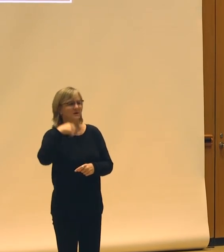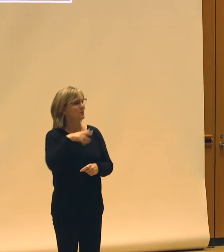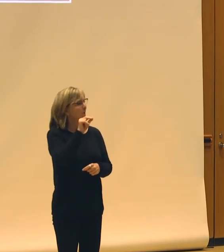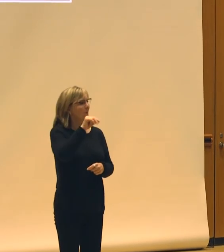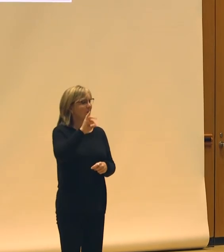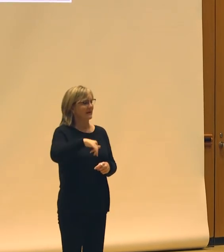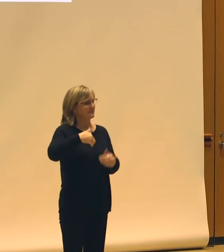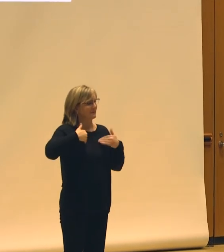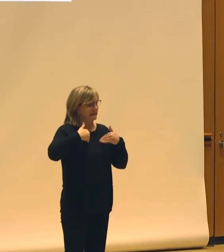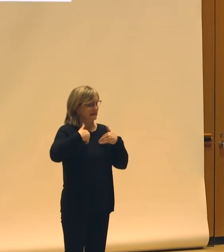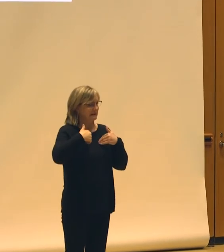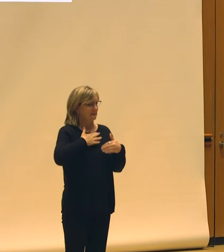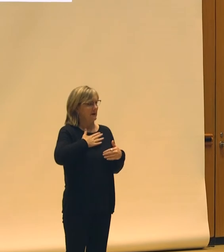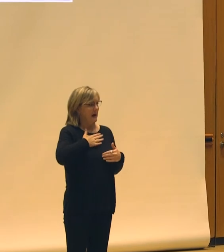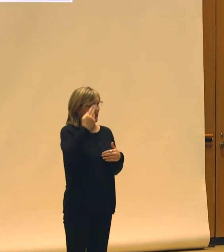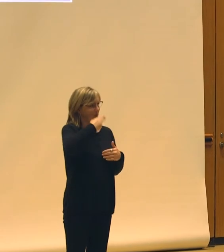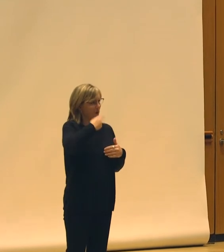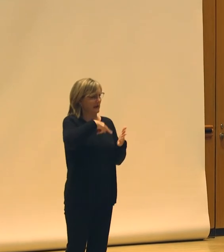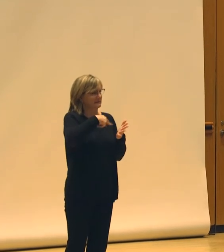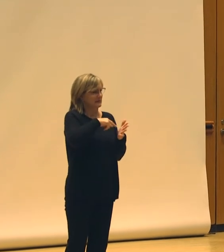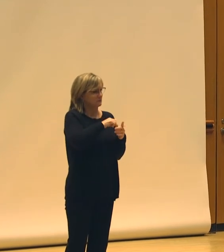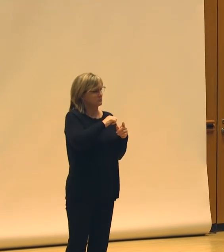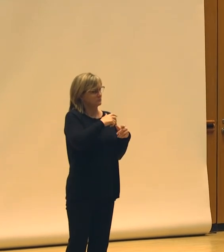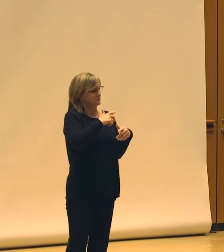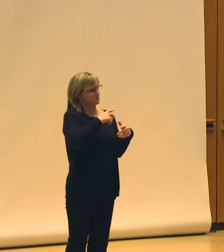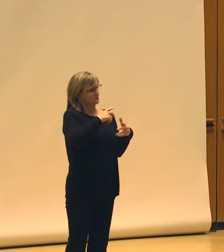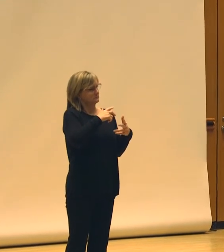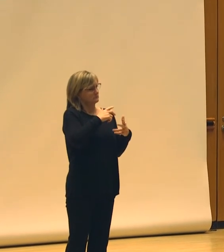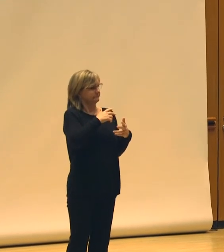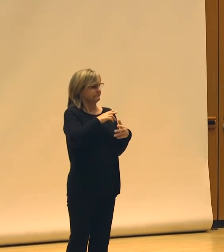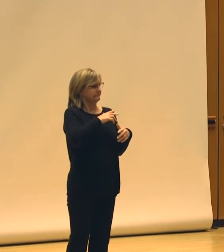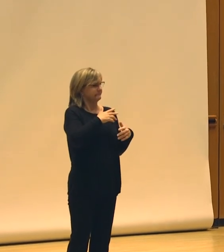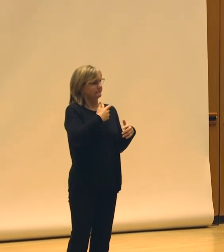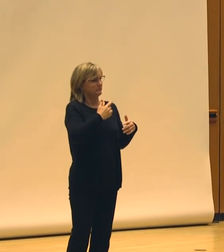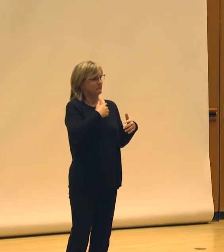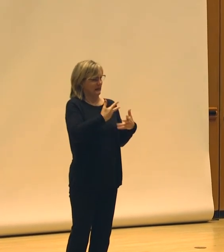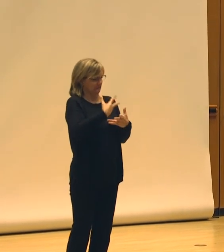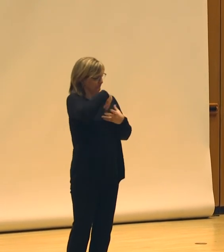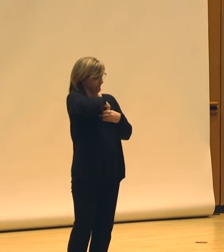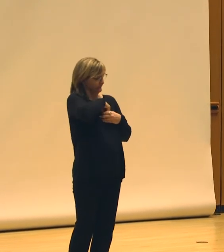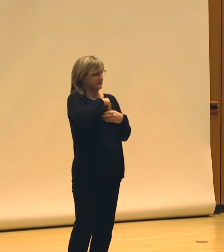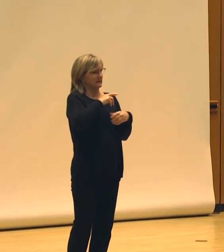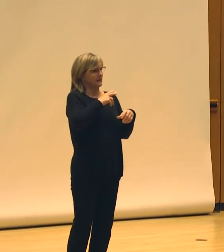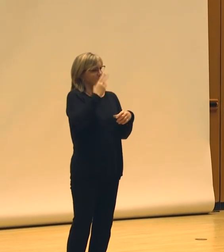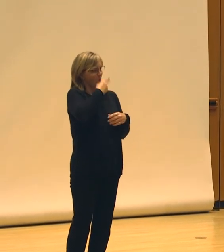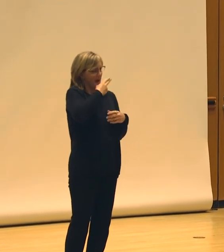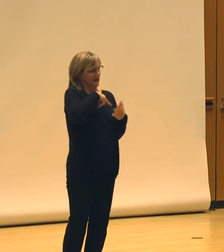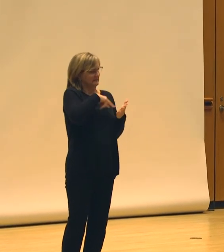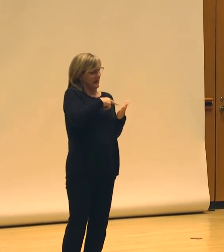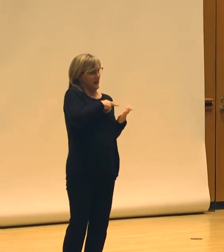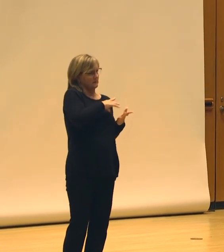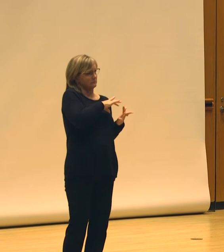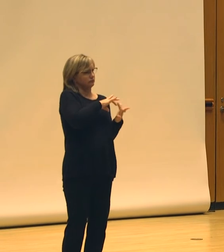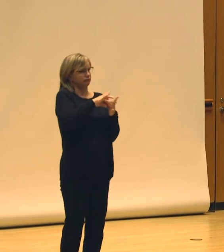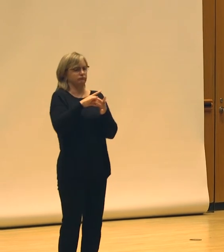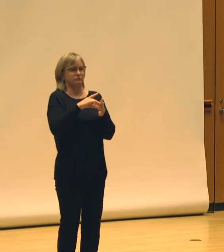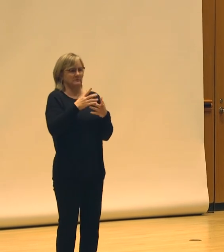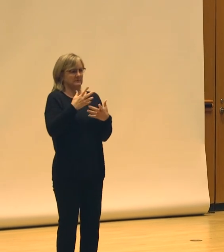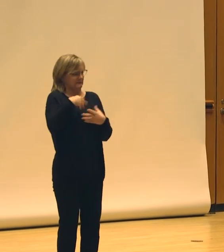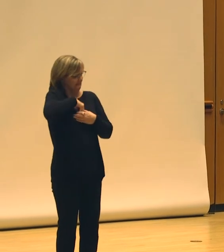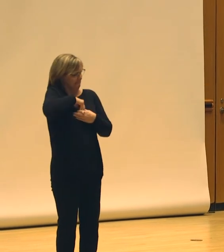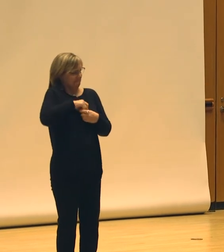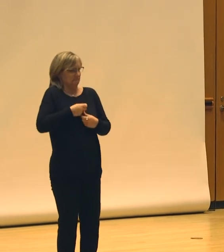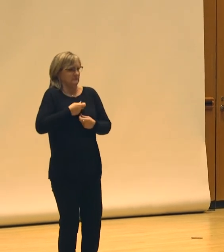practices with the Western dance training that I've had. And so I had to then debunk all of these thoughts that I had that these